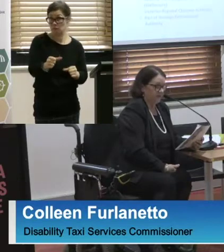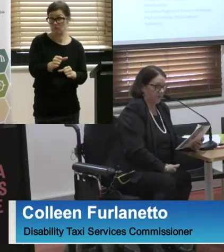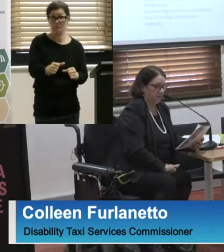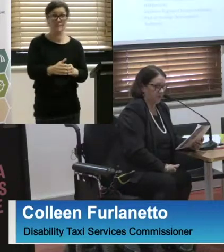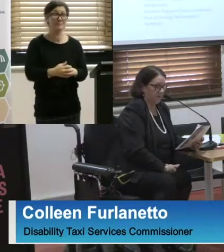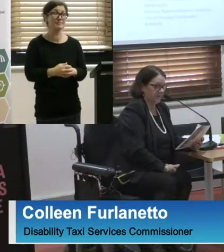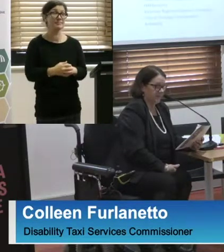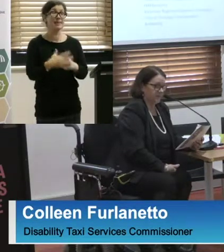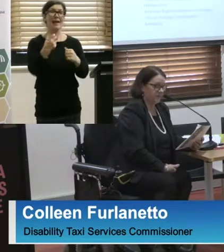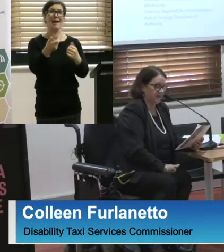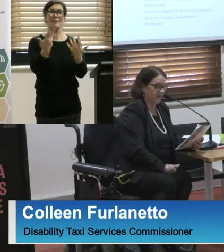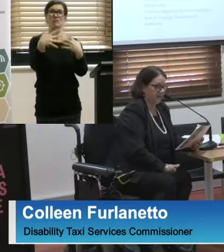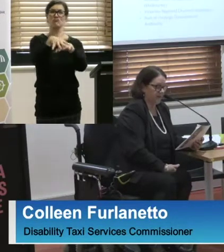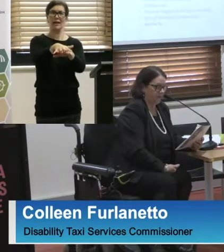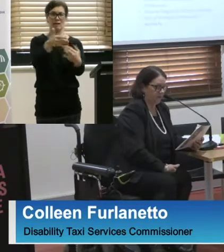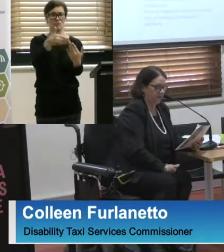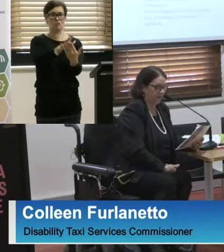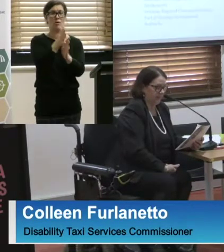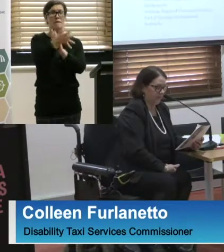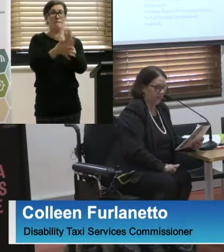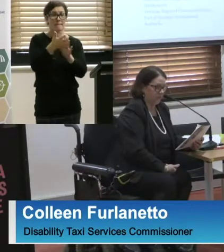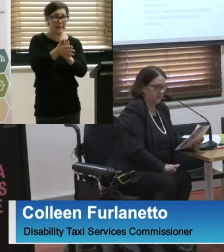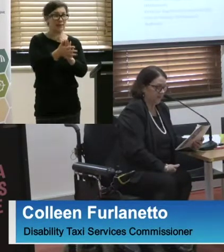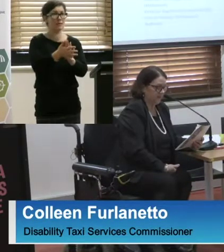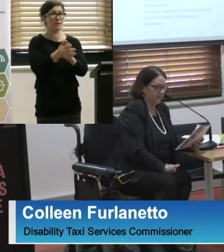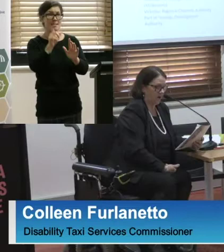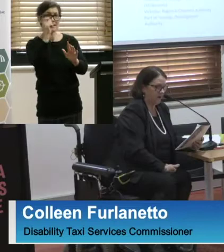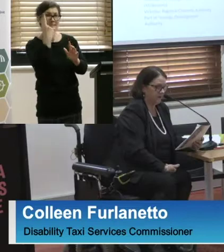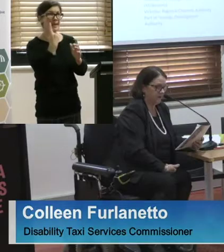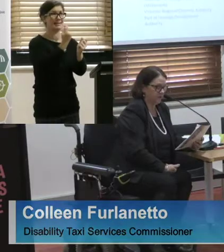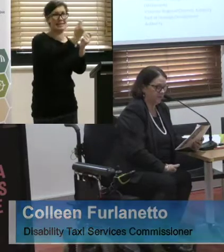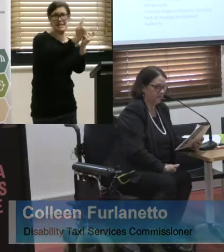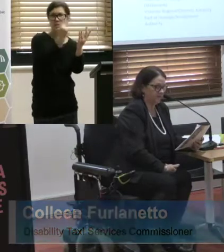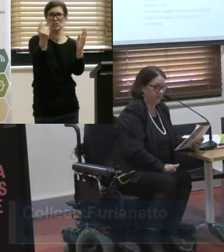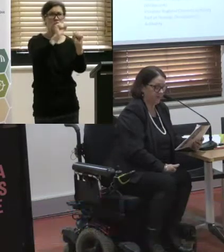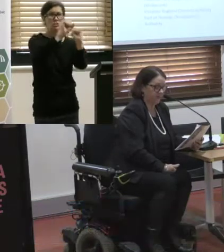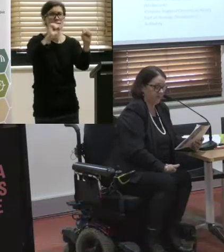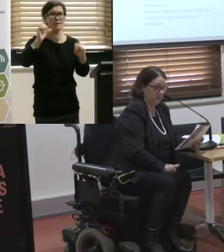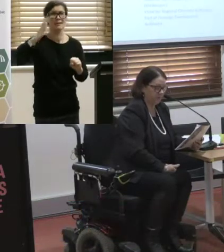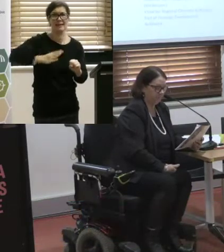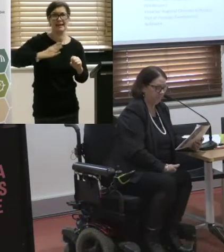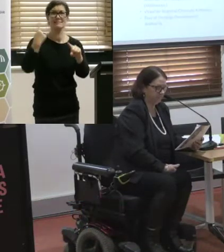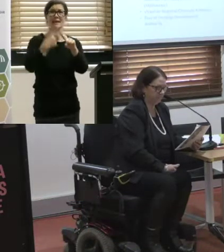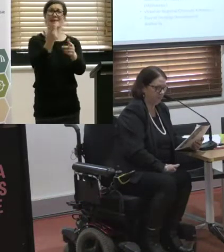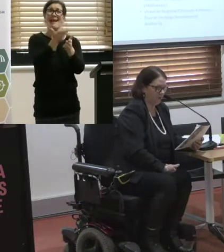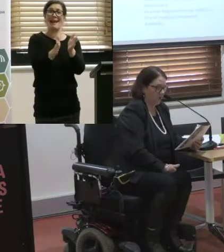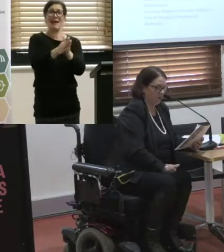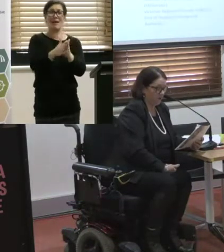integrated approach that seeks to understand the users' needs while delivering the highest return on investment for the community.